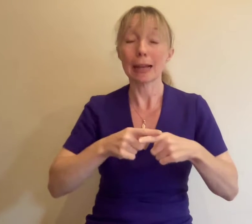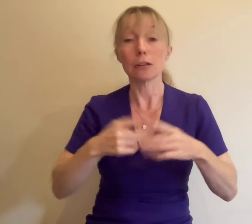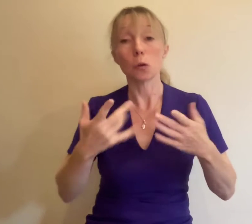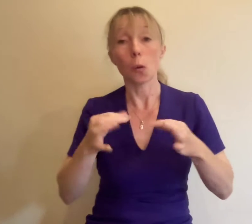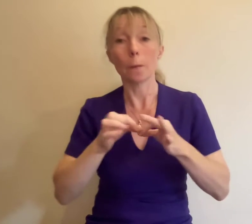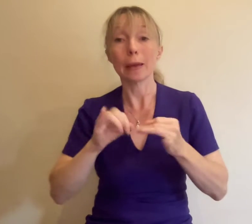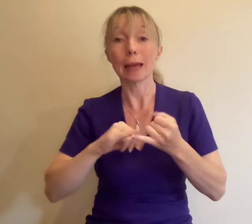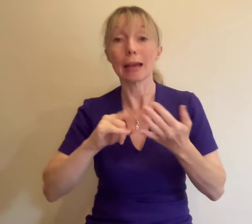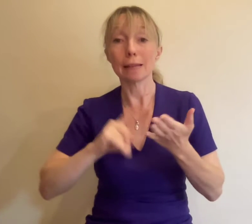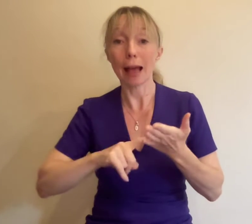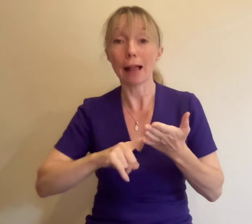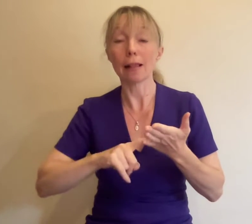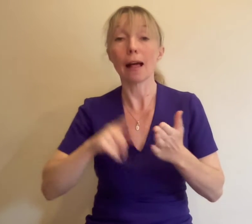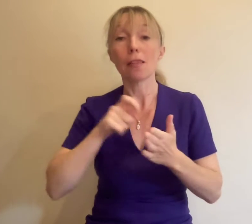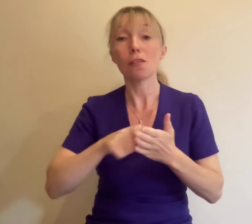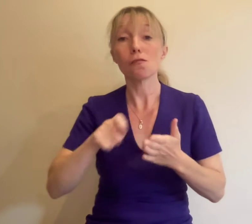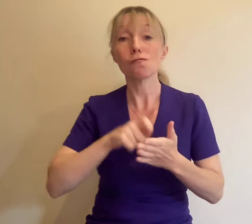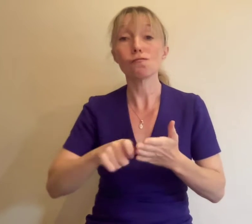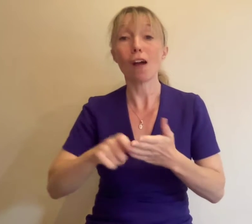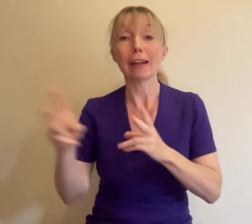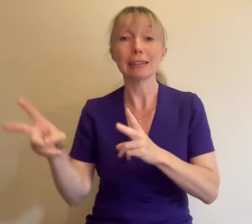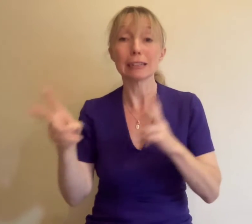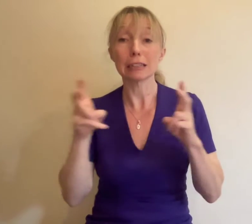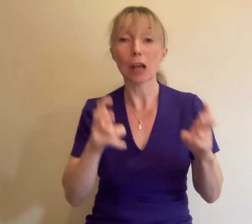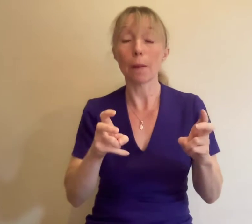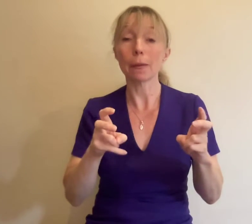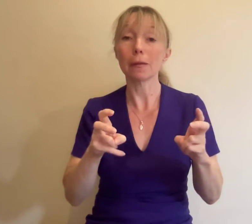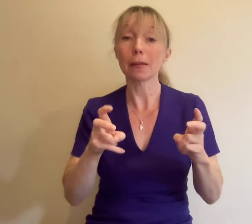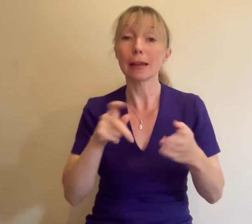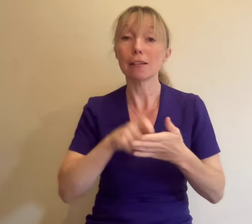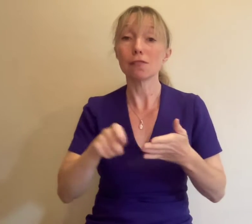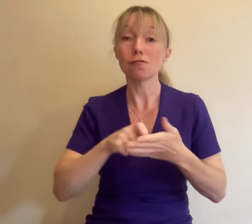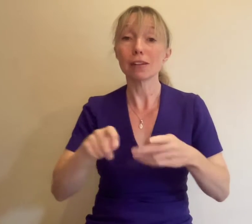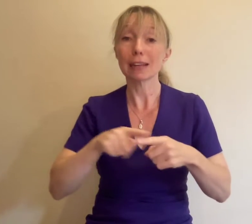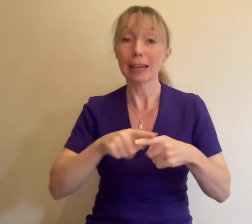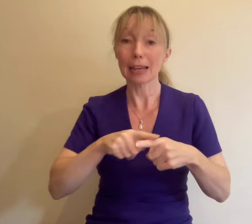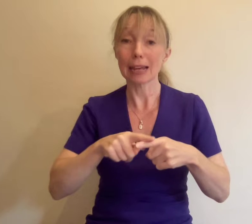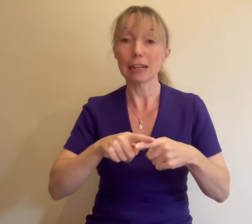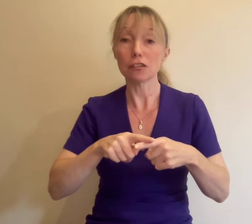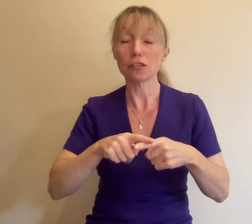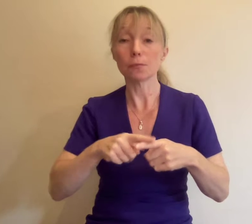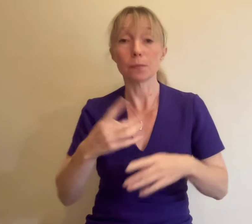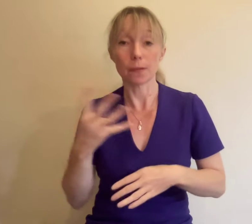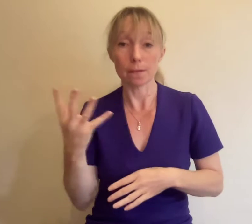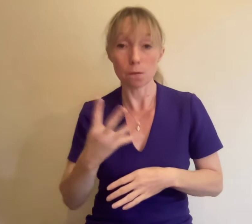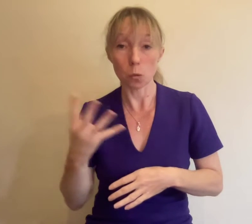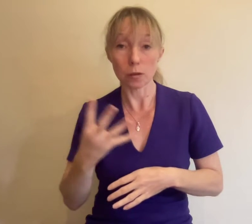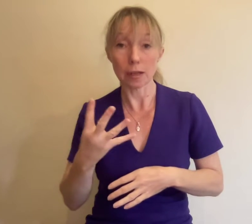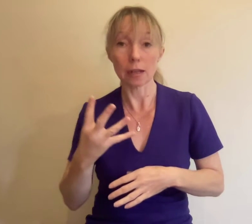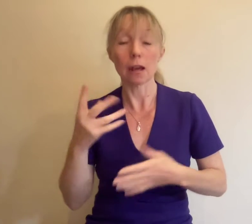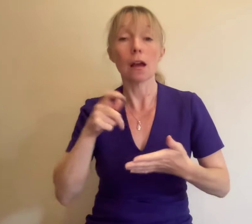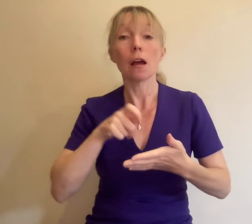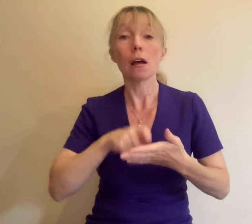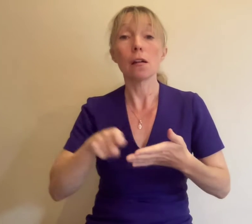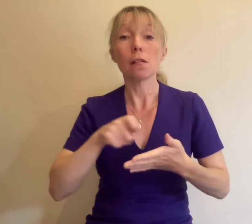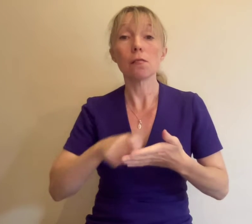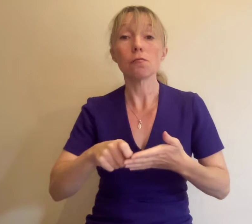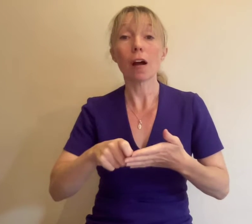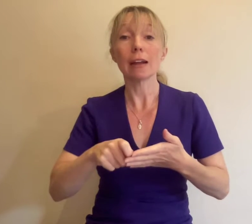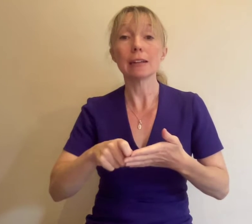and the writing sample must be in written English 14. Writing samples longer than the word count